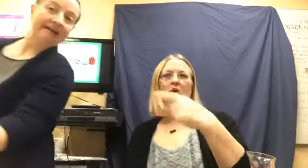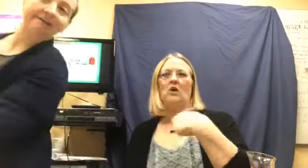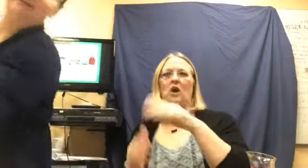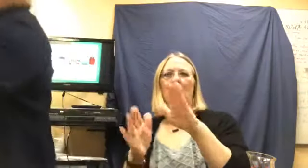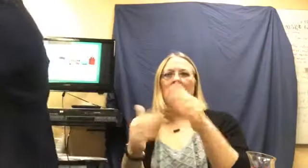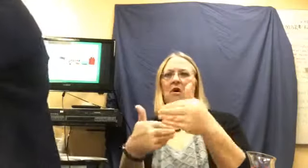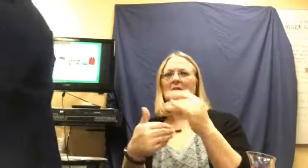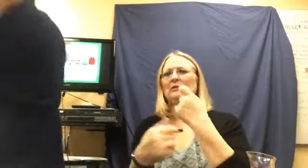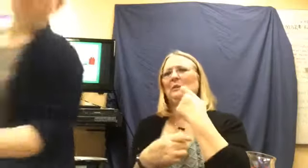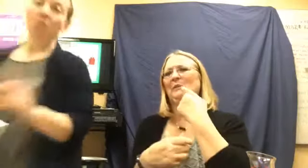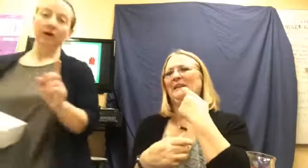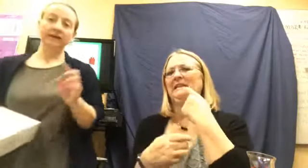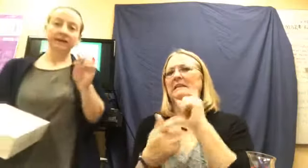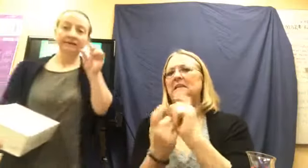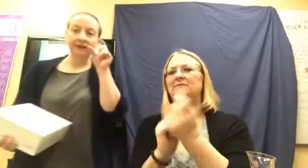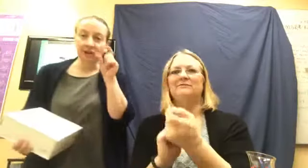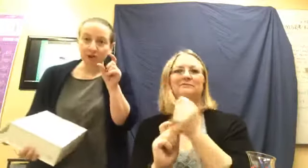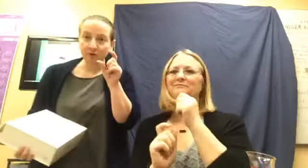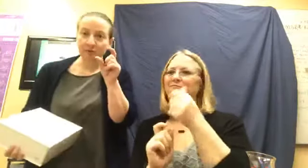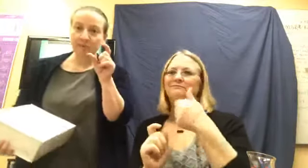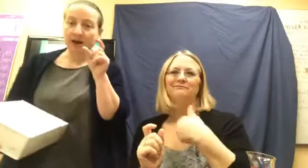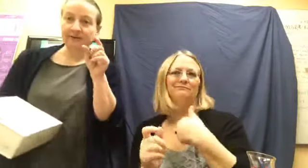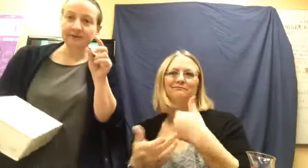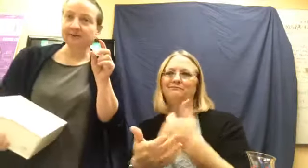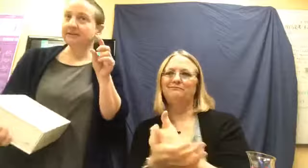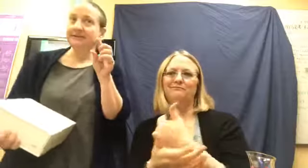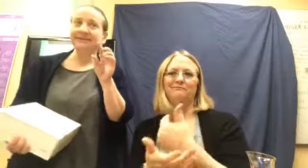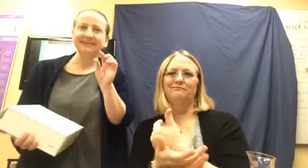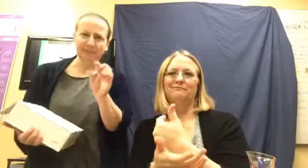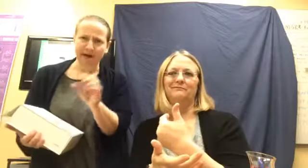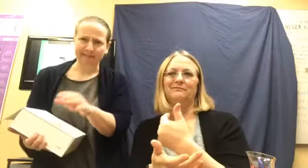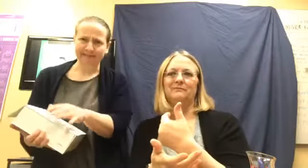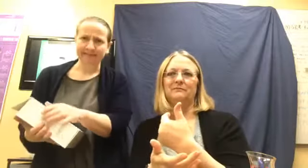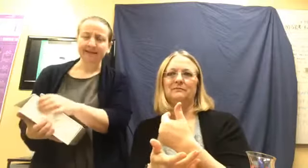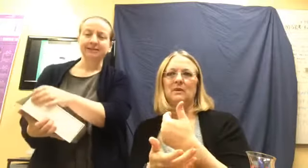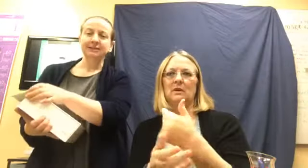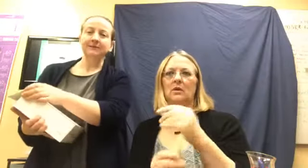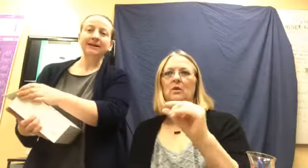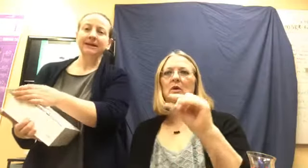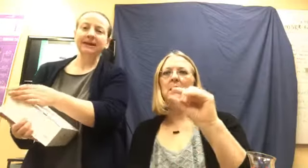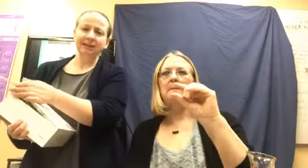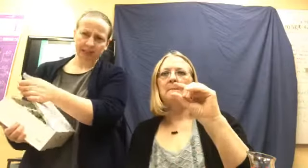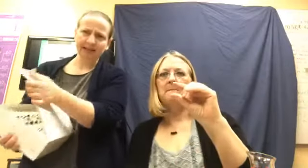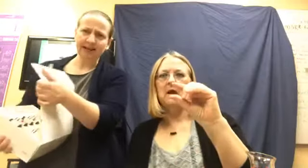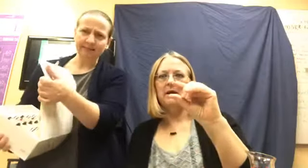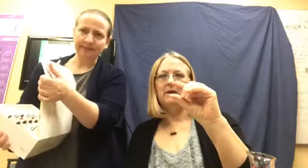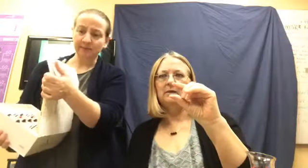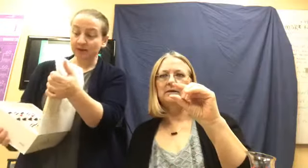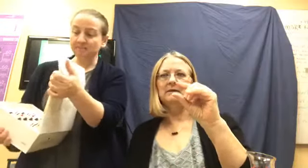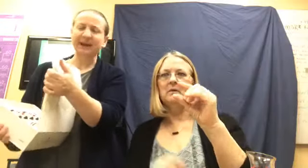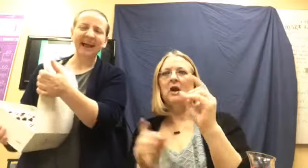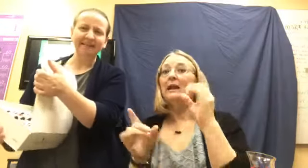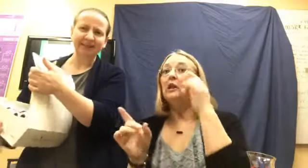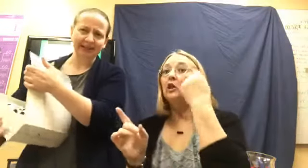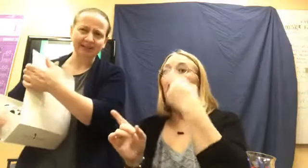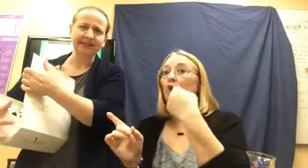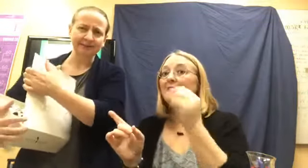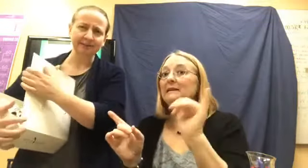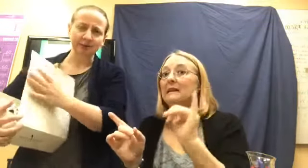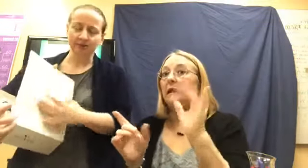one of the new bottles small. So it looks like I'm missing one, but I have it. I just have it somewhere else.